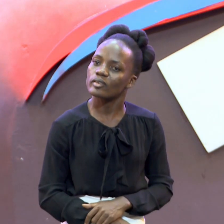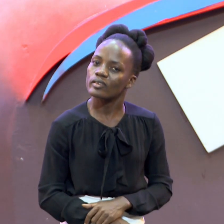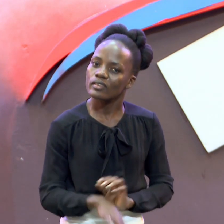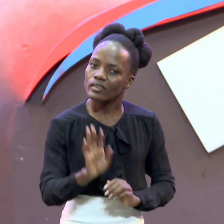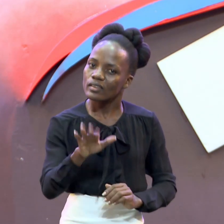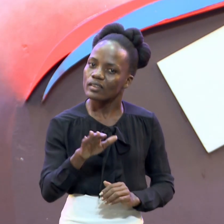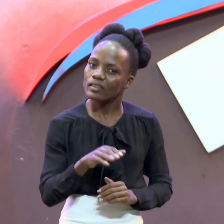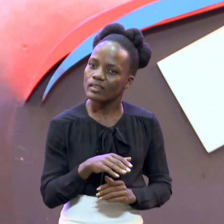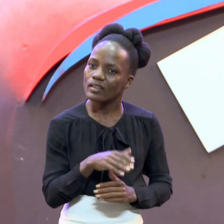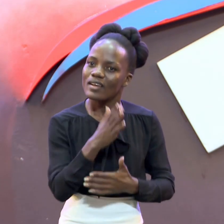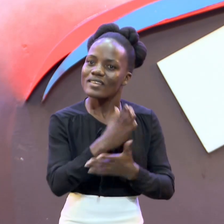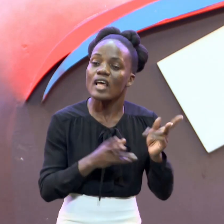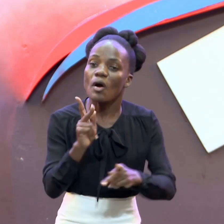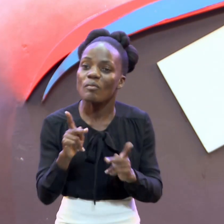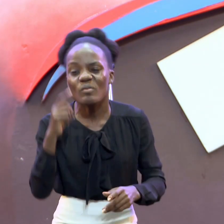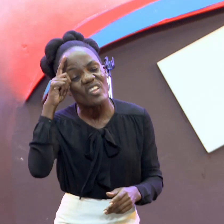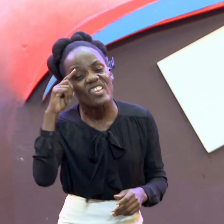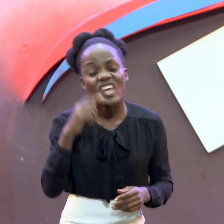Some Food